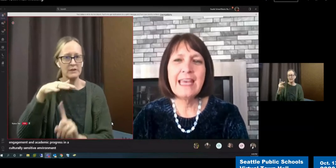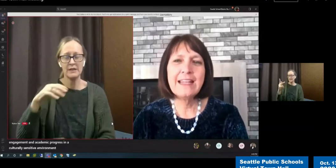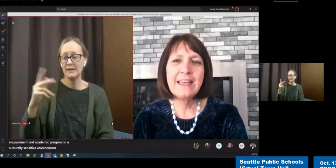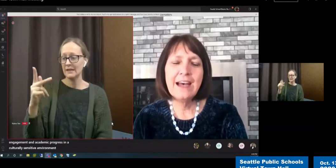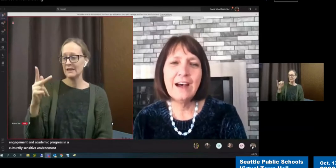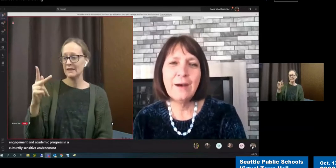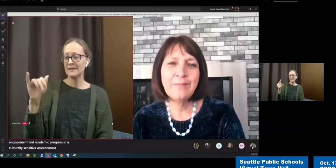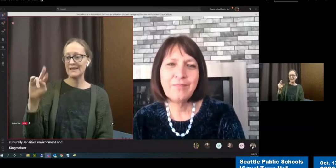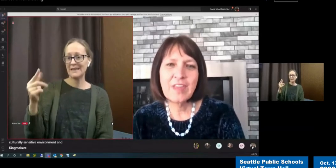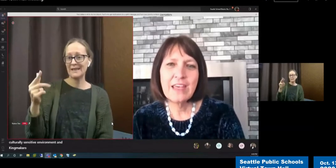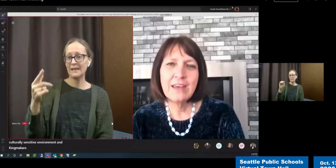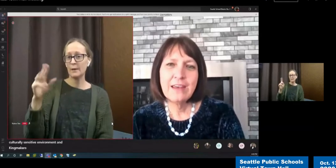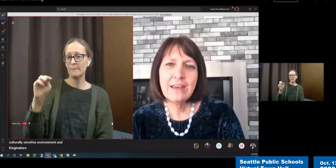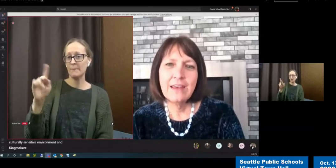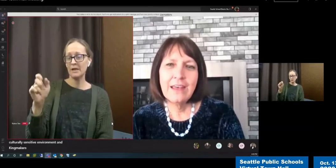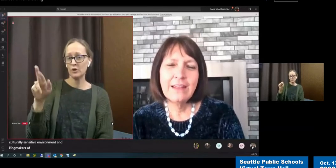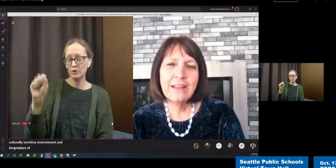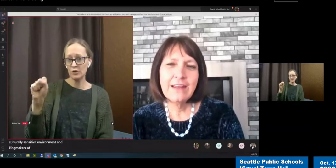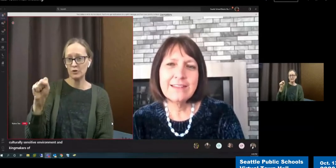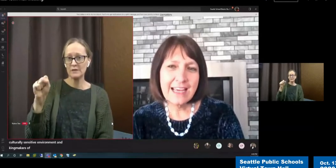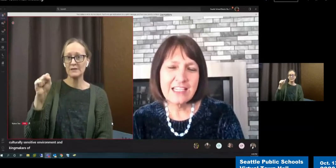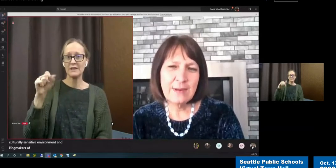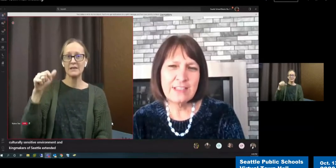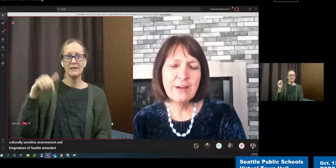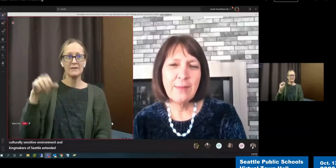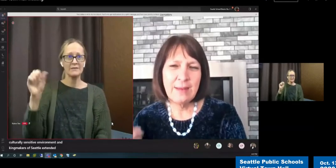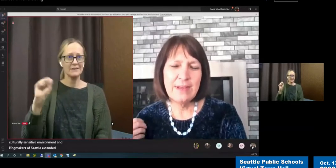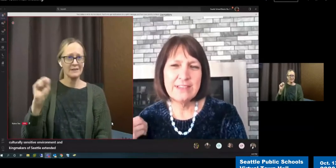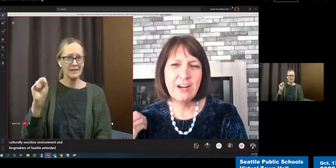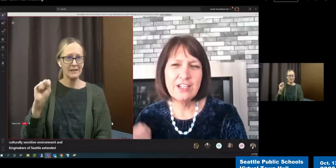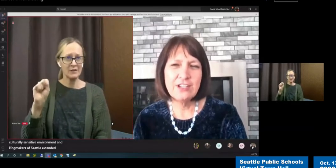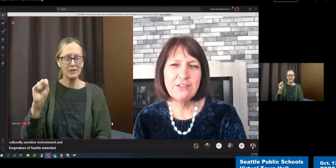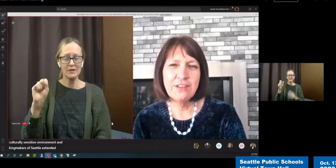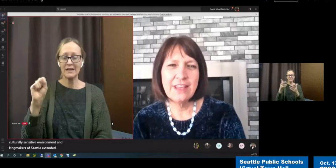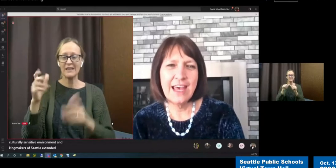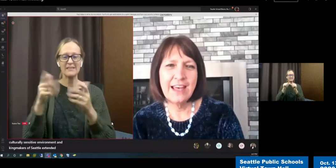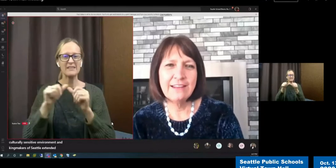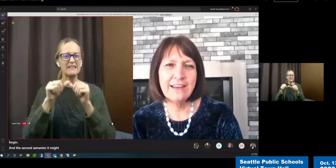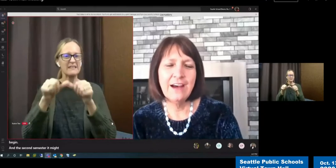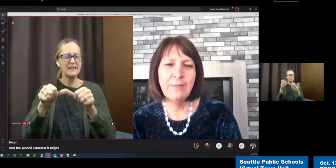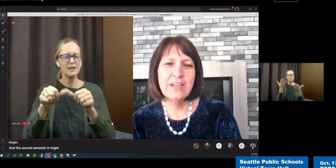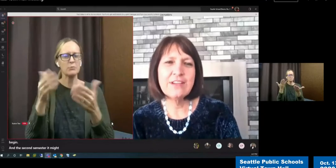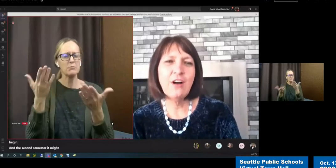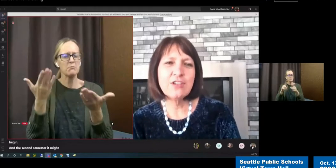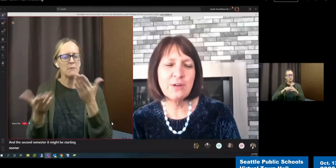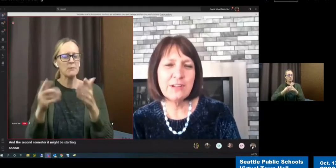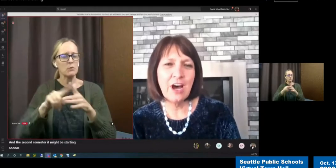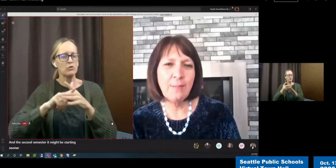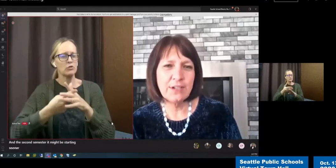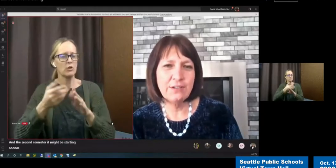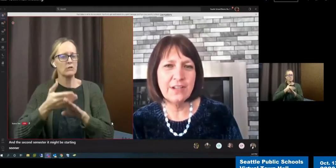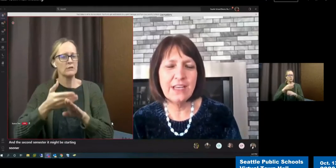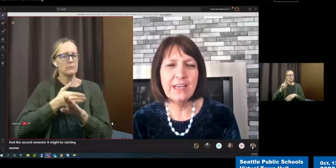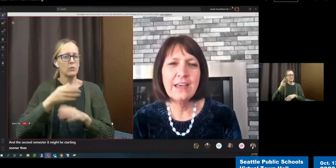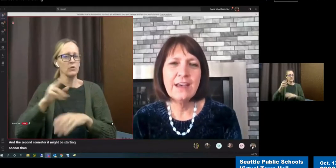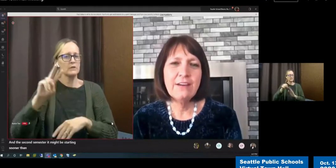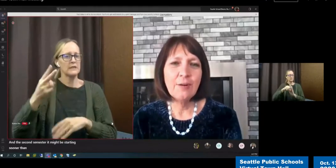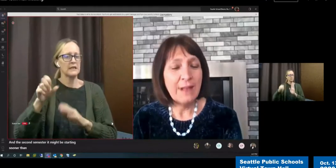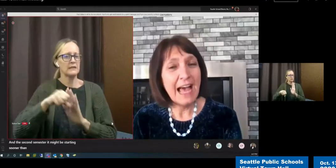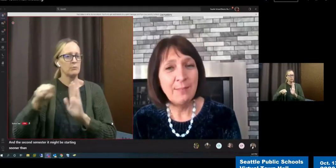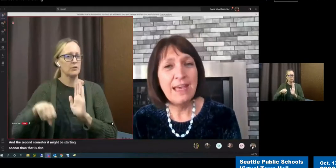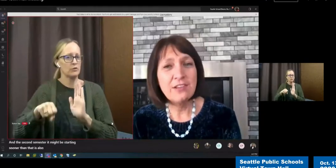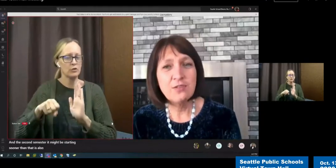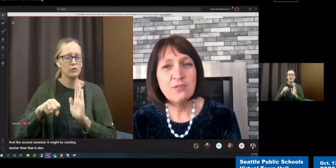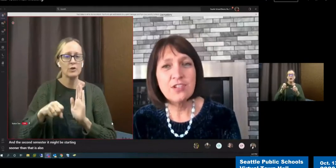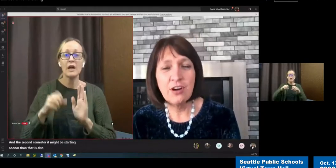which will begin in the second semester. might be starting sooner than that. Is also an opportunity for